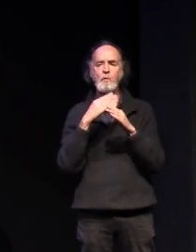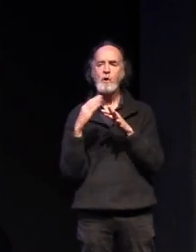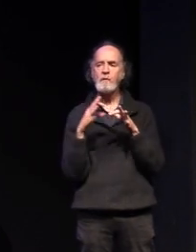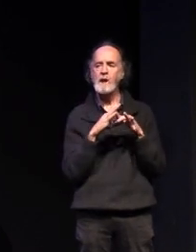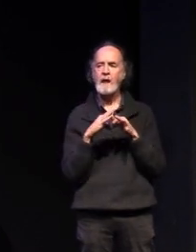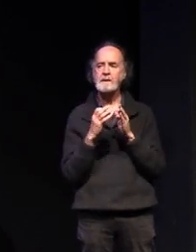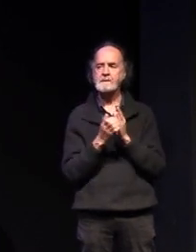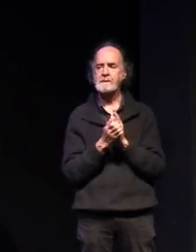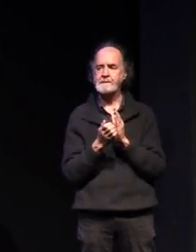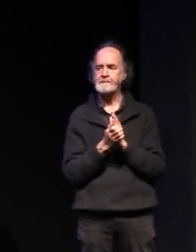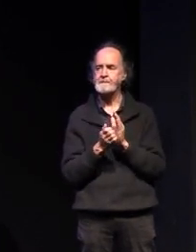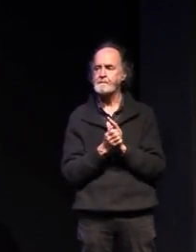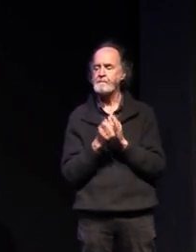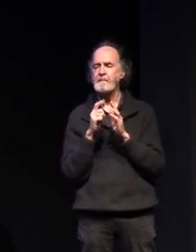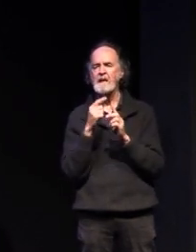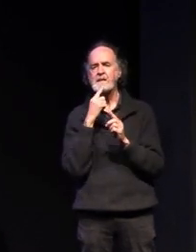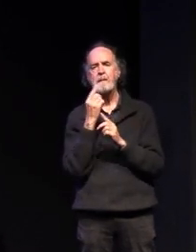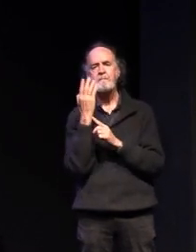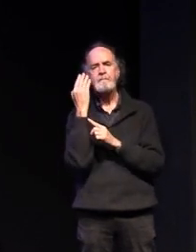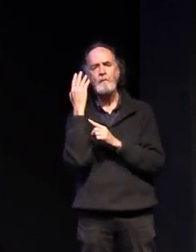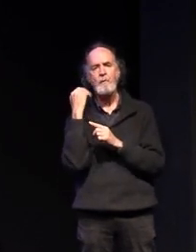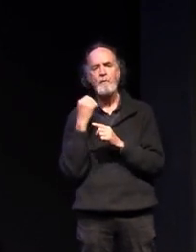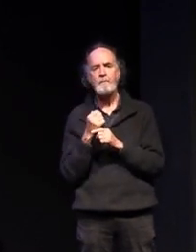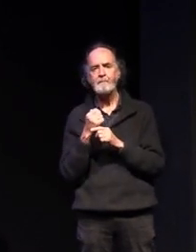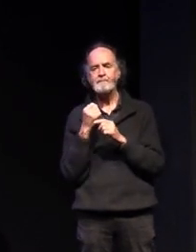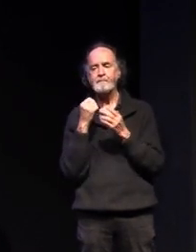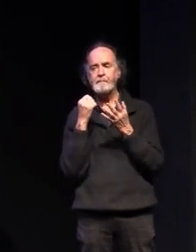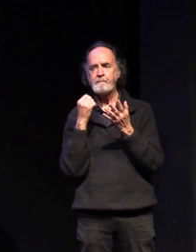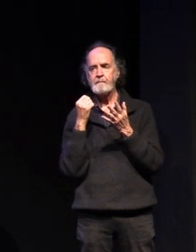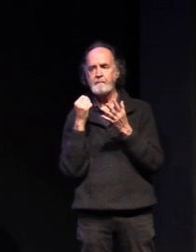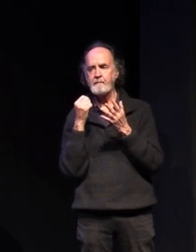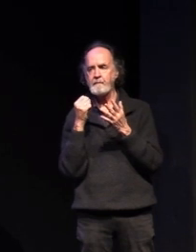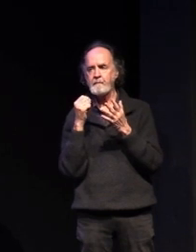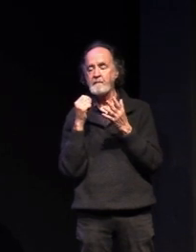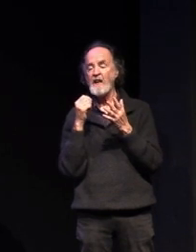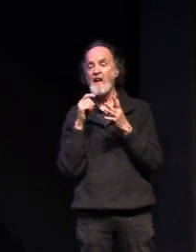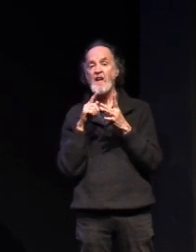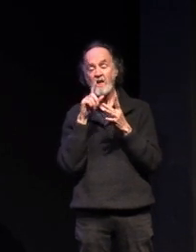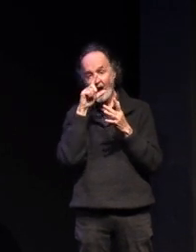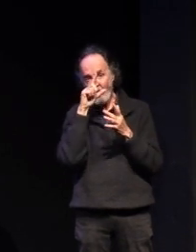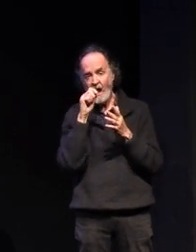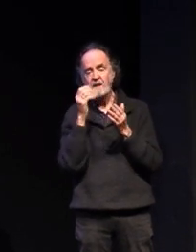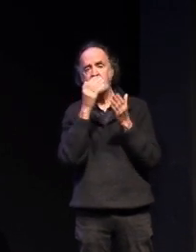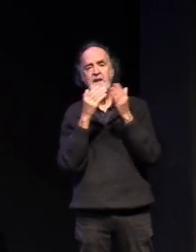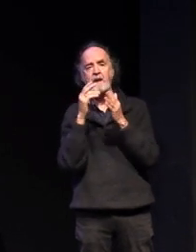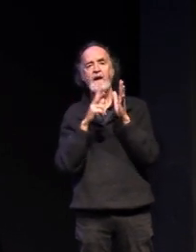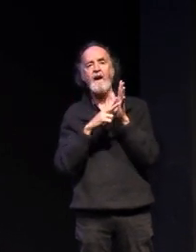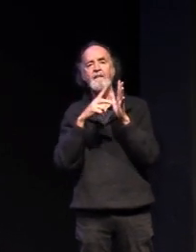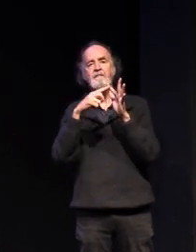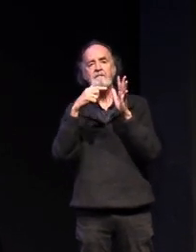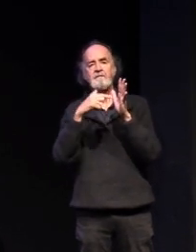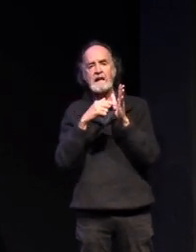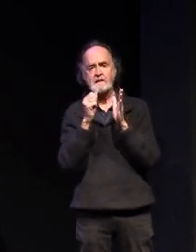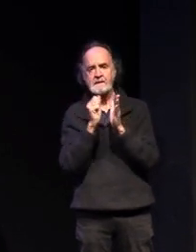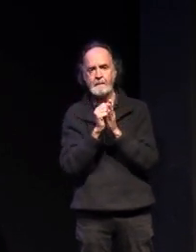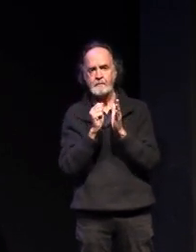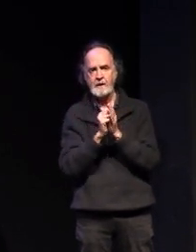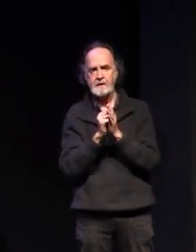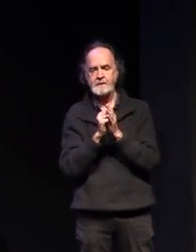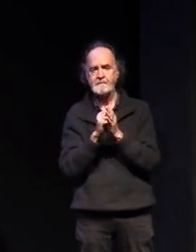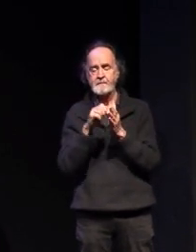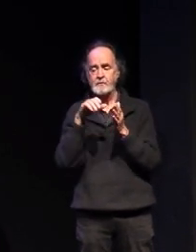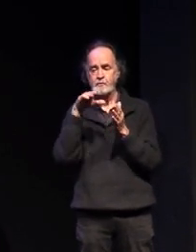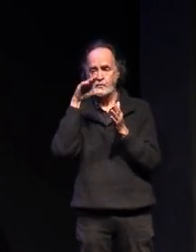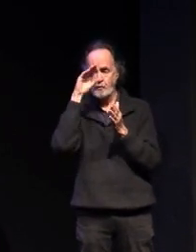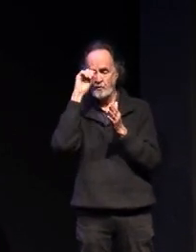as i mentioned just before you're required in a vcal program to study a vet subject and then students have the opportunity in our